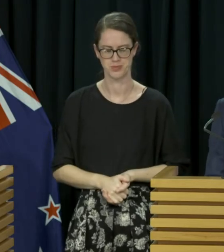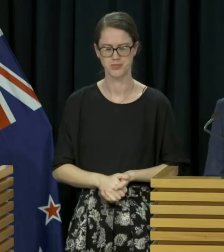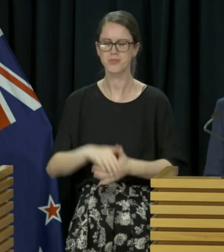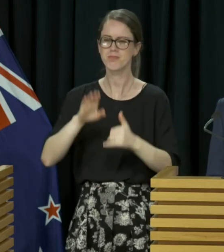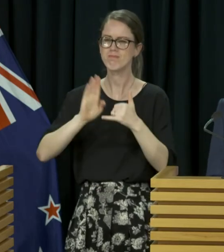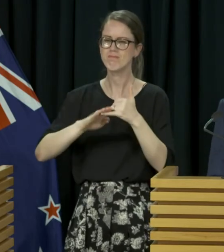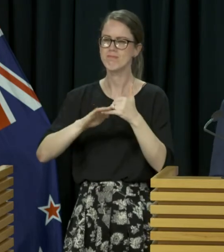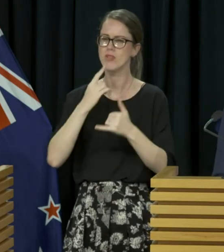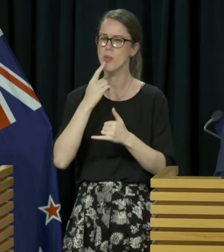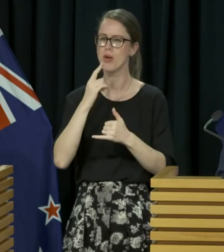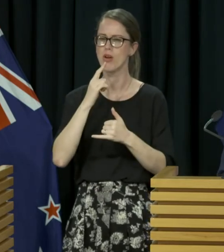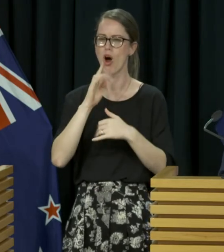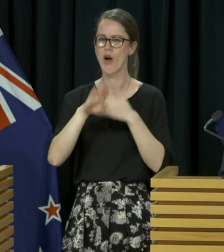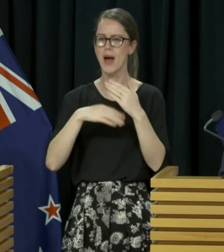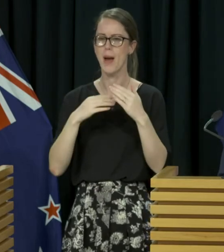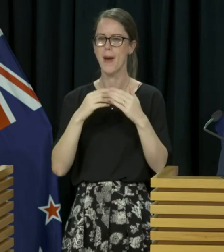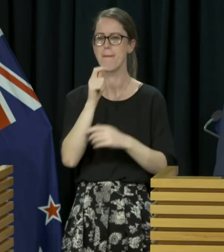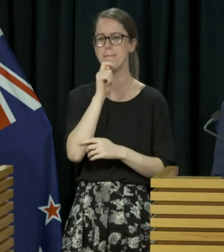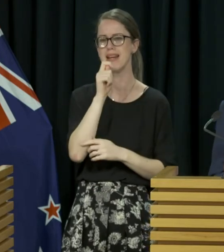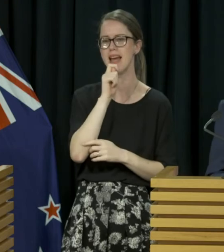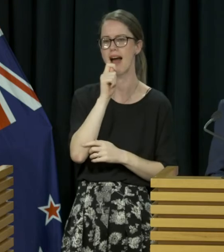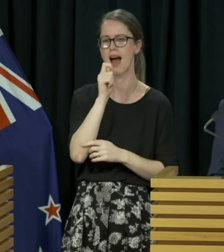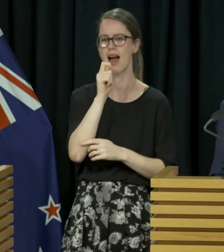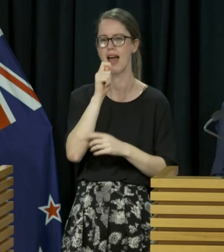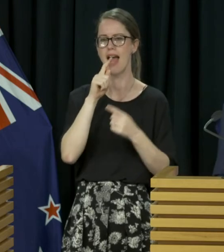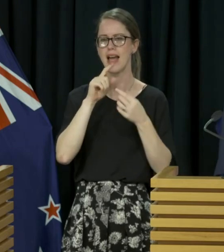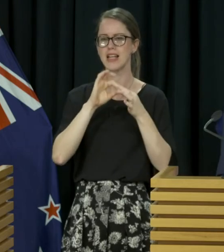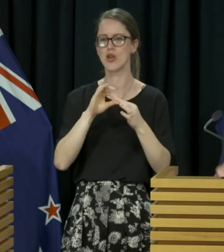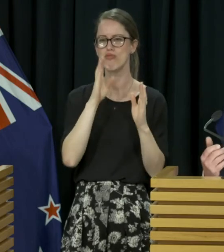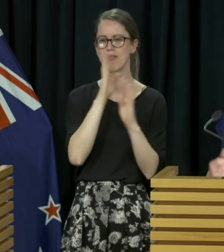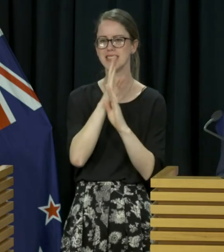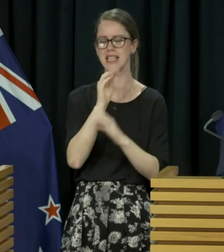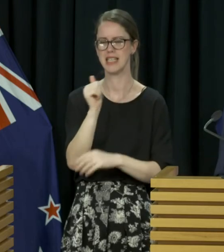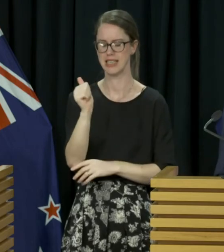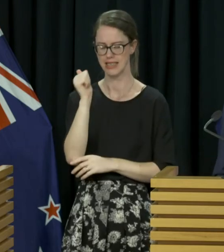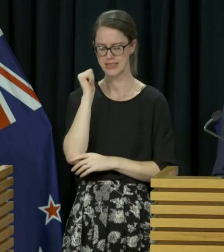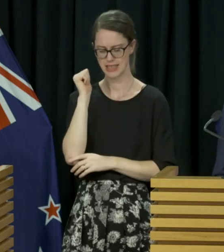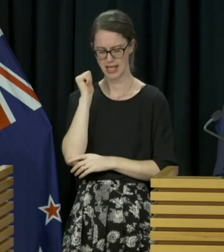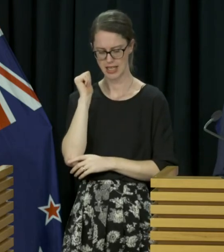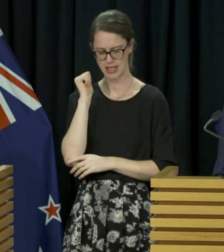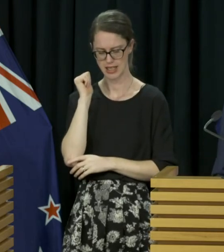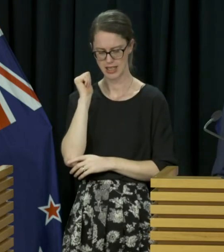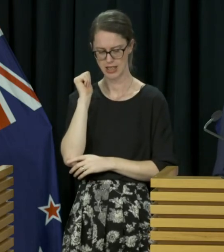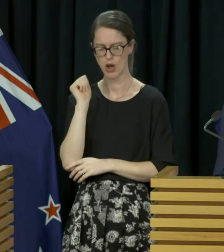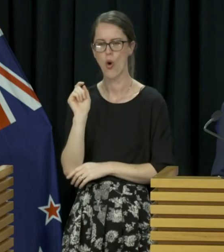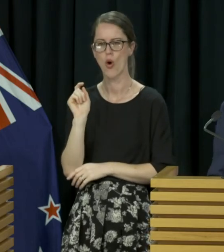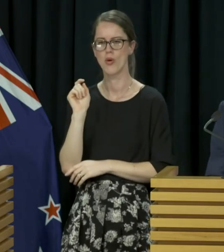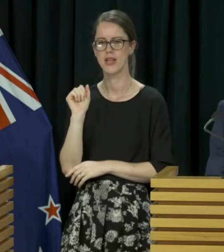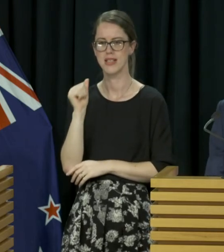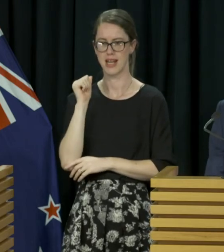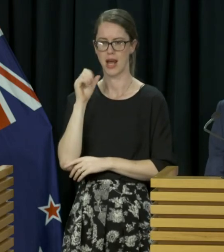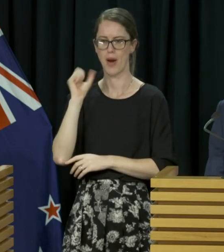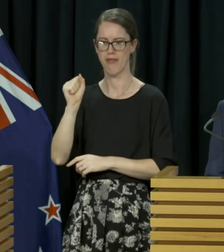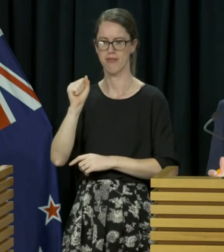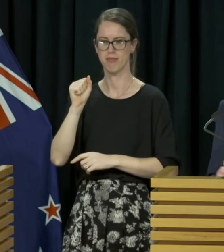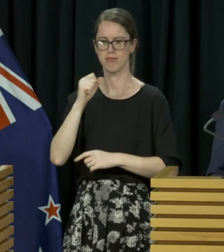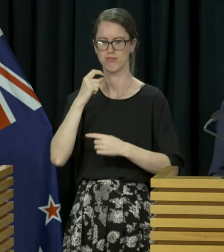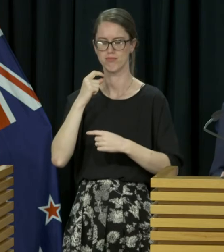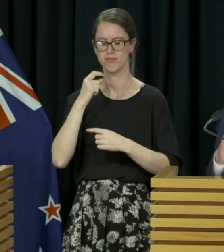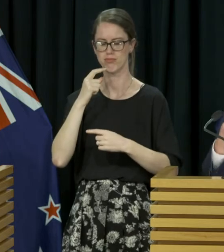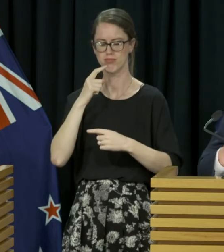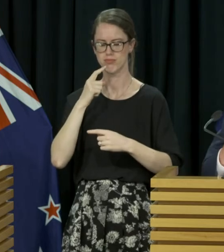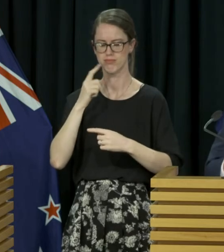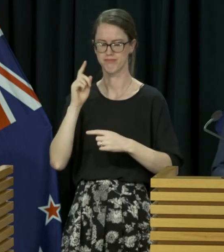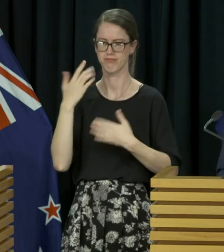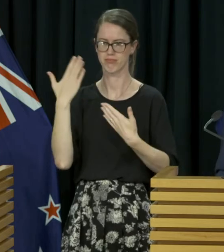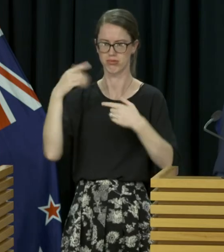Finally just a comment on privacy and the role of the media yesterday at the stand up up at the road in the Ministry of Health I thank the media